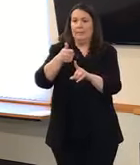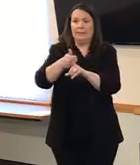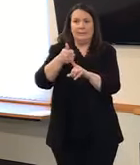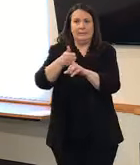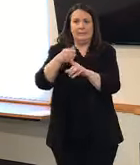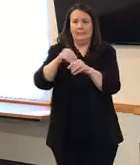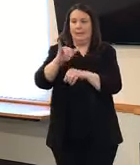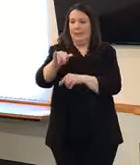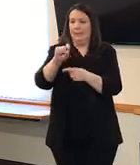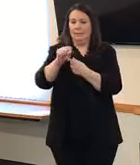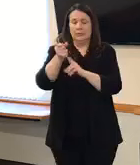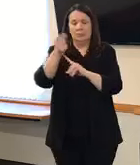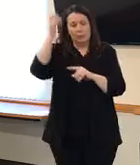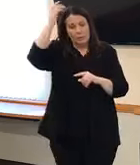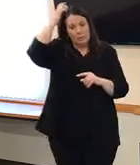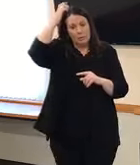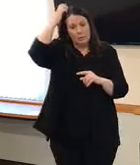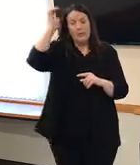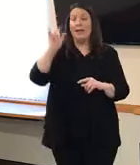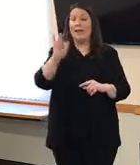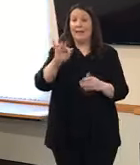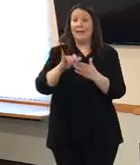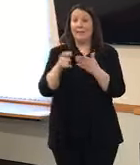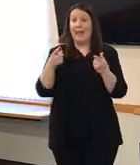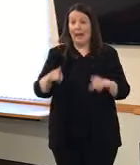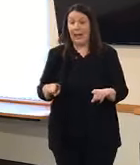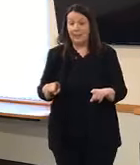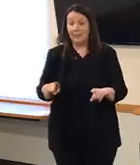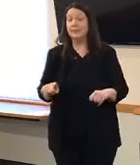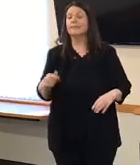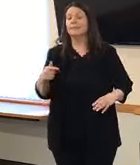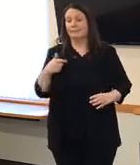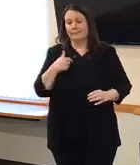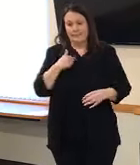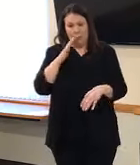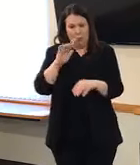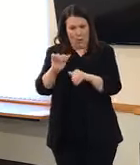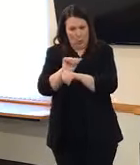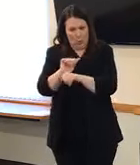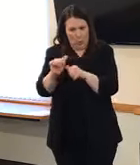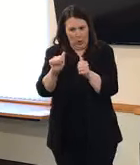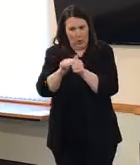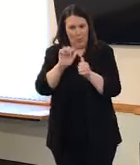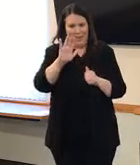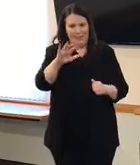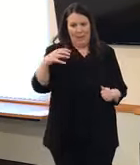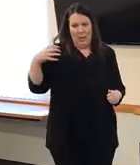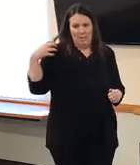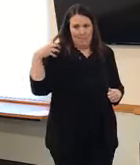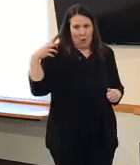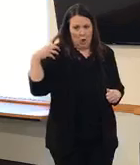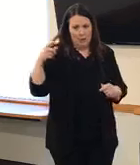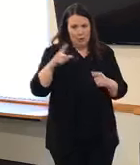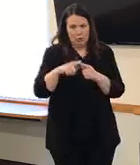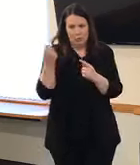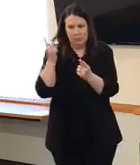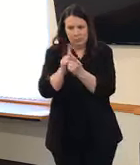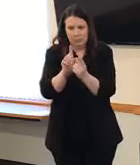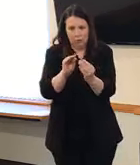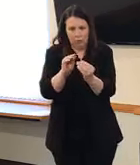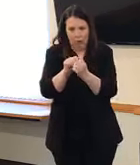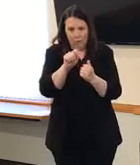such as that. And if that is occurring, we'll work with the department heads and elected officials to bring that to my attention and resolve it.